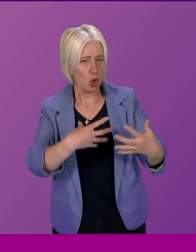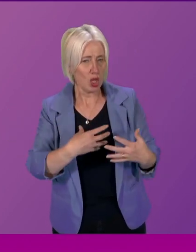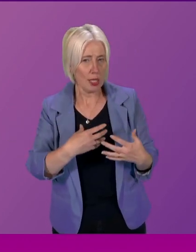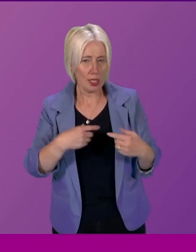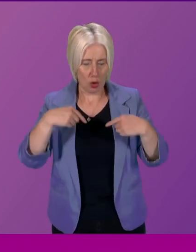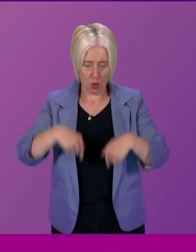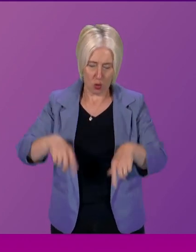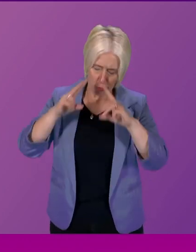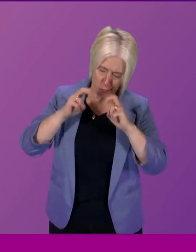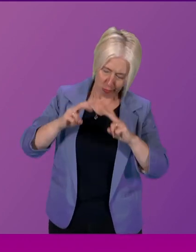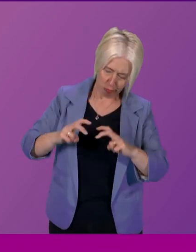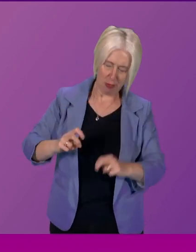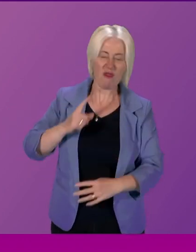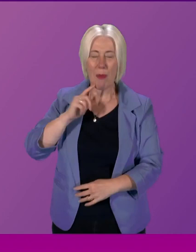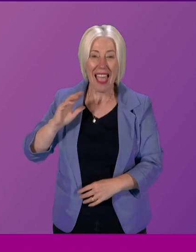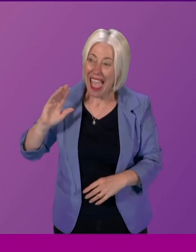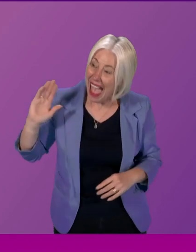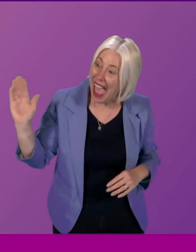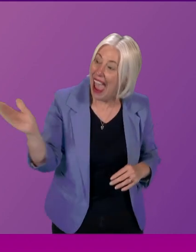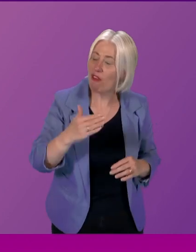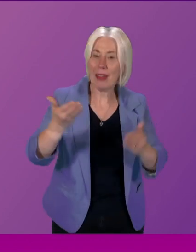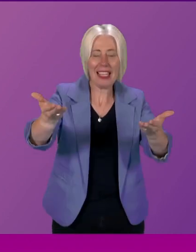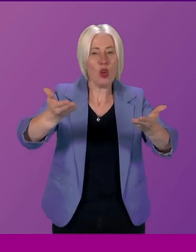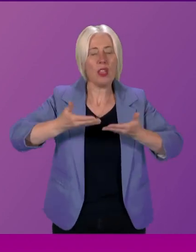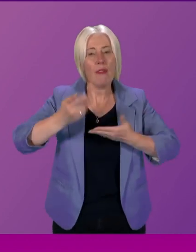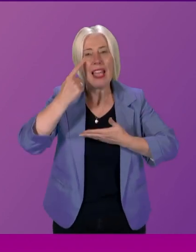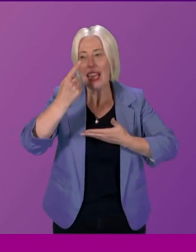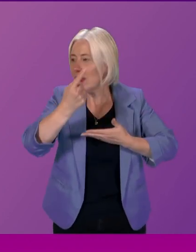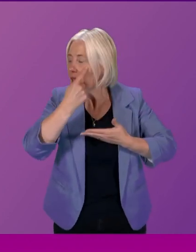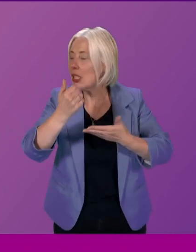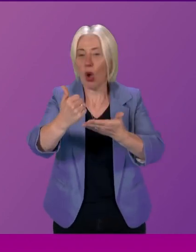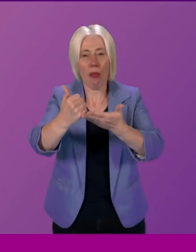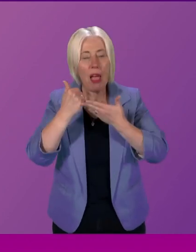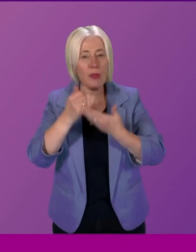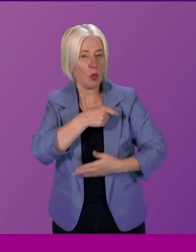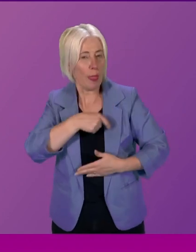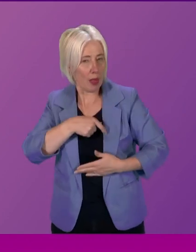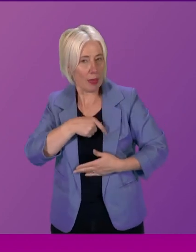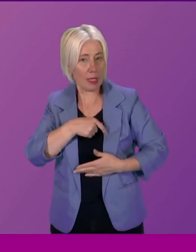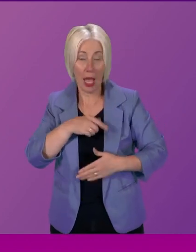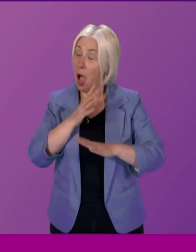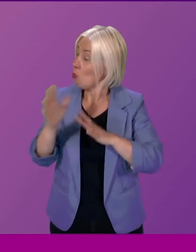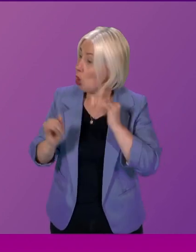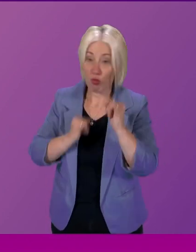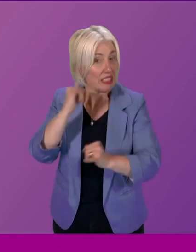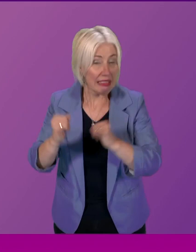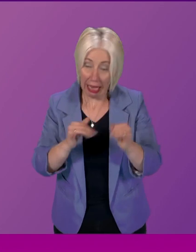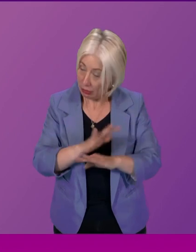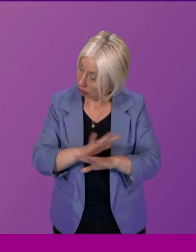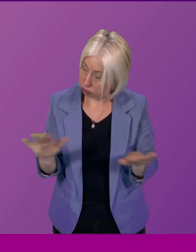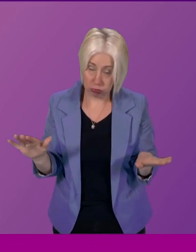to scrutiny by everyone who gives evidence and assists in committee work and I am not criticising anyone